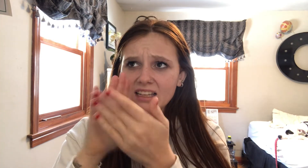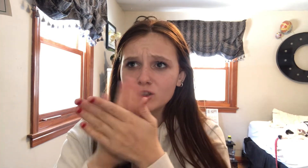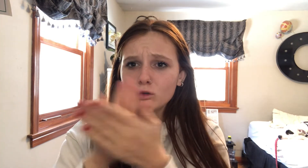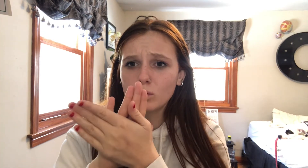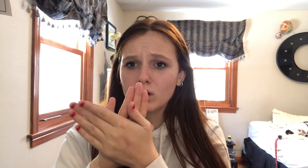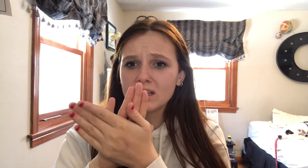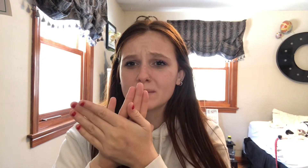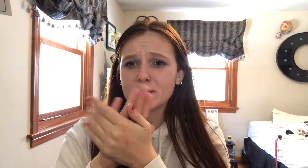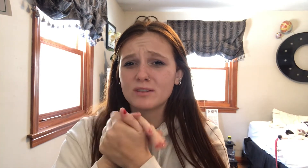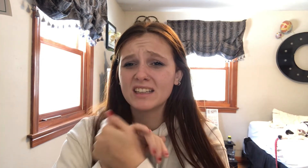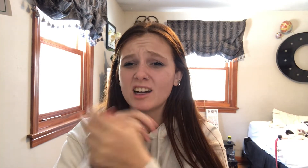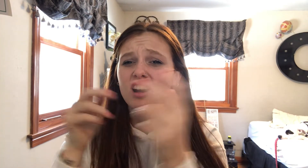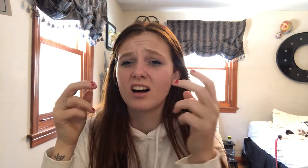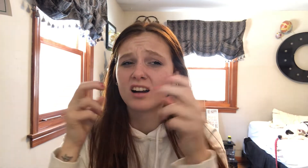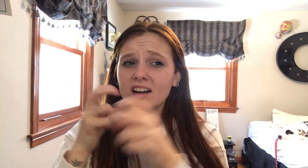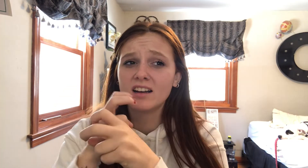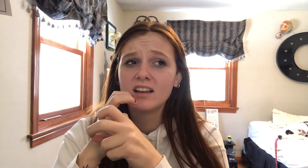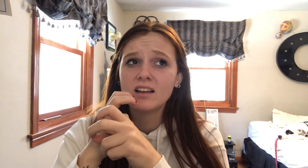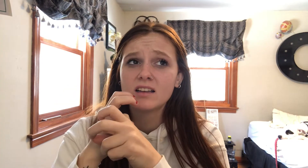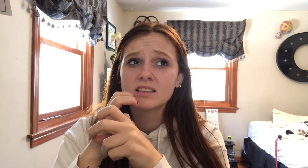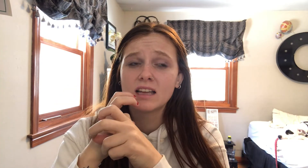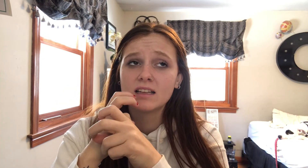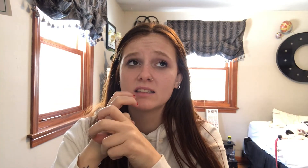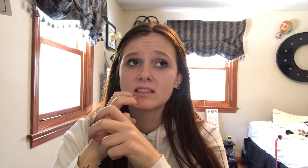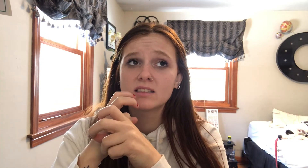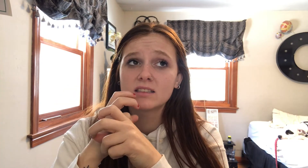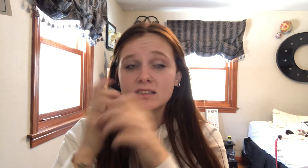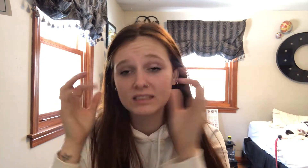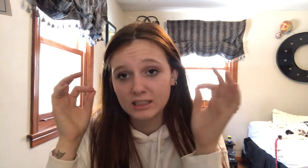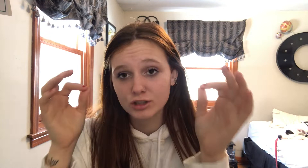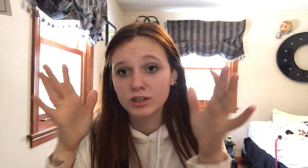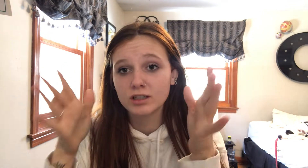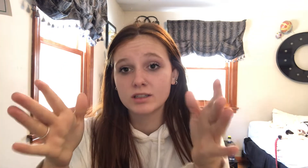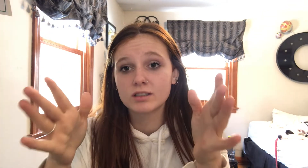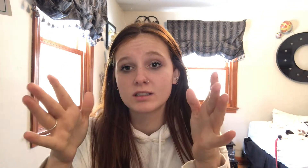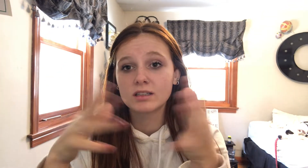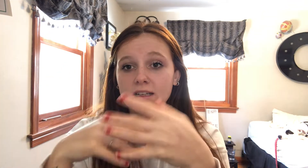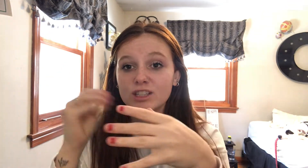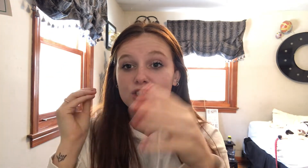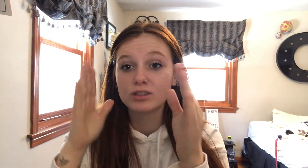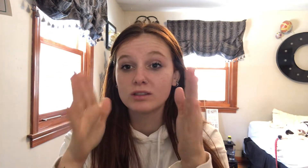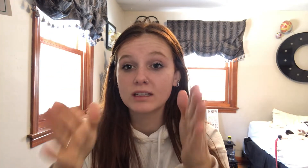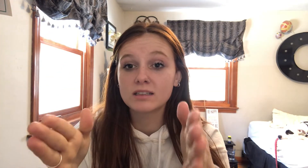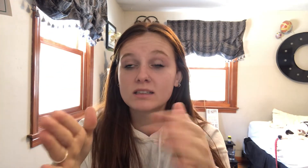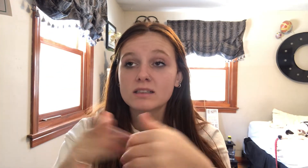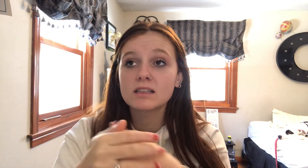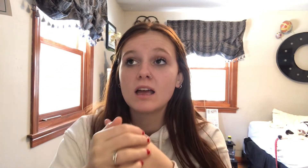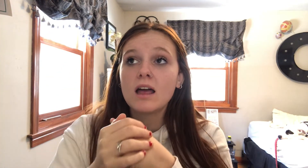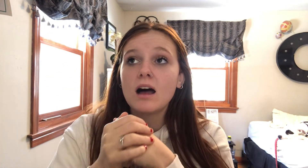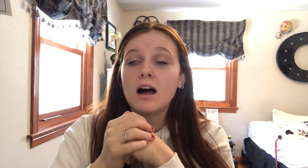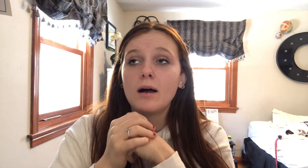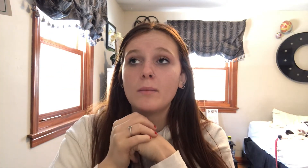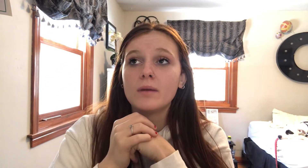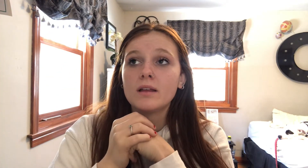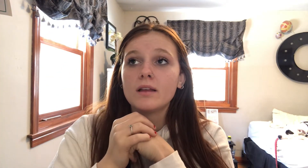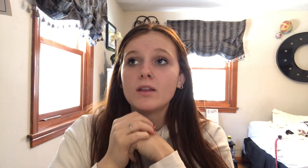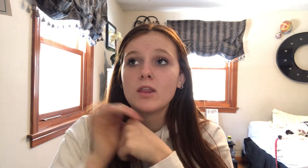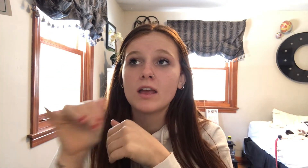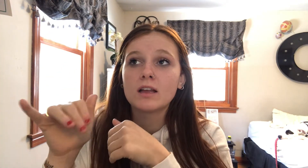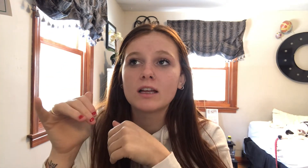in school it's been really hard since teachers, like students, um, they like